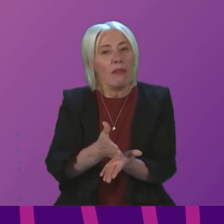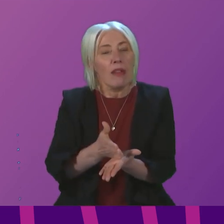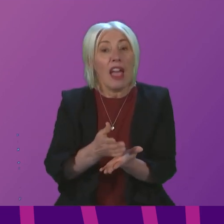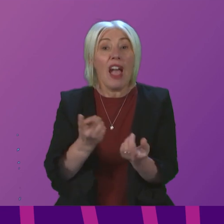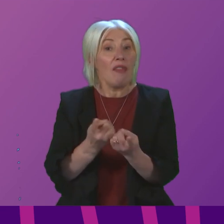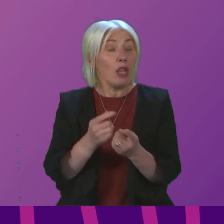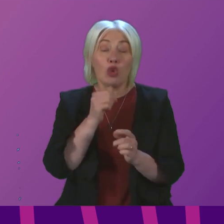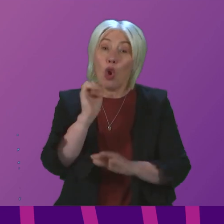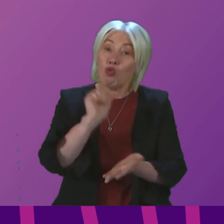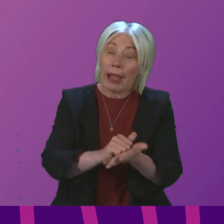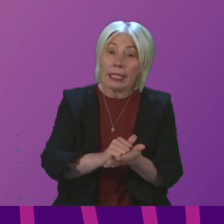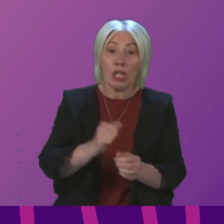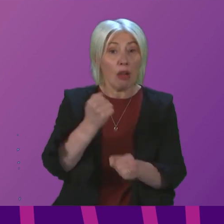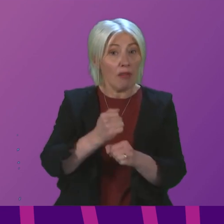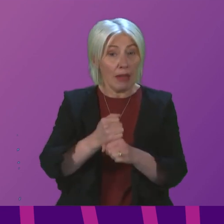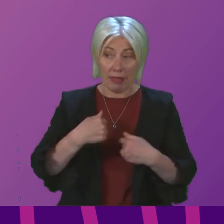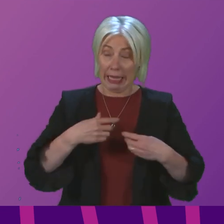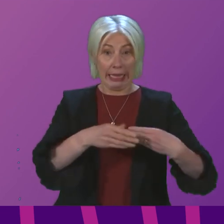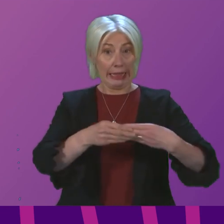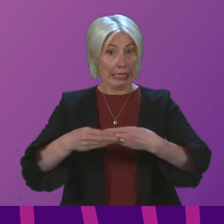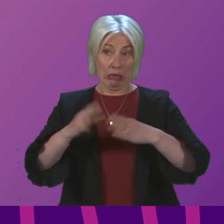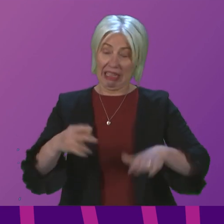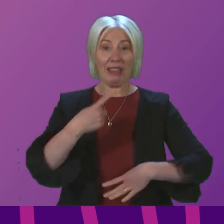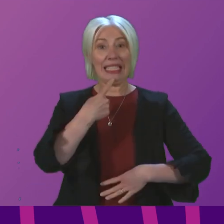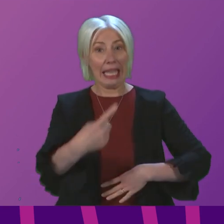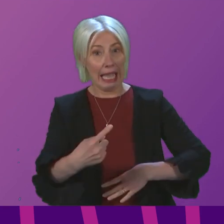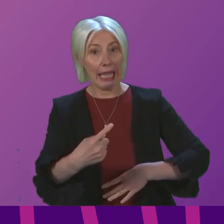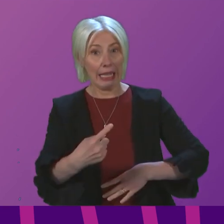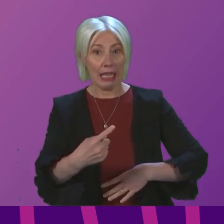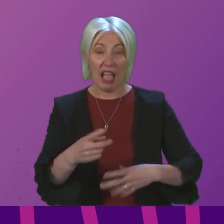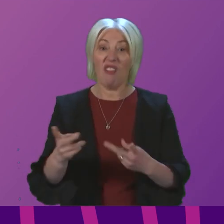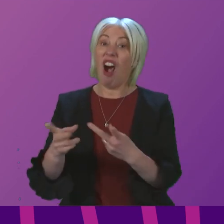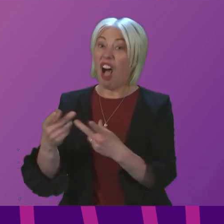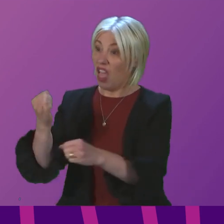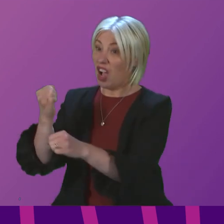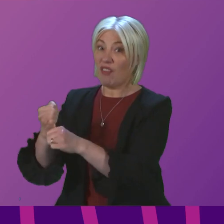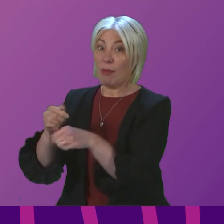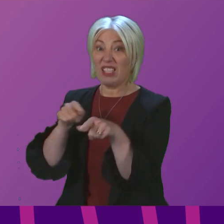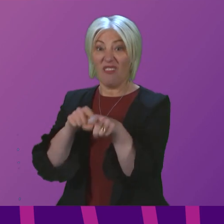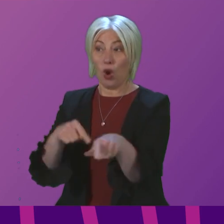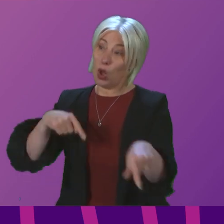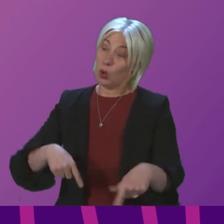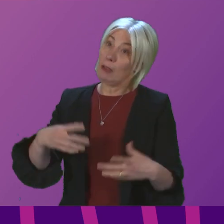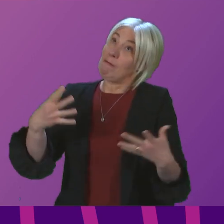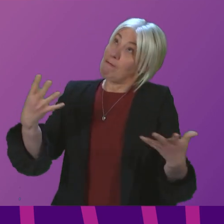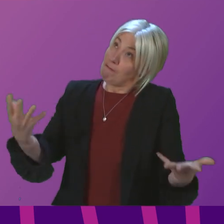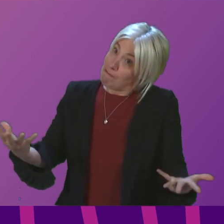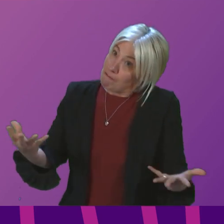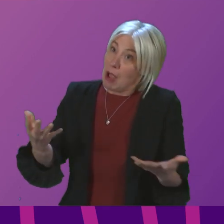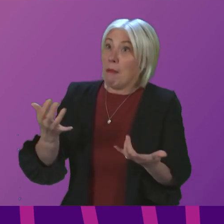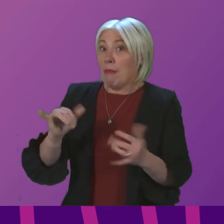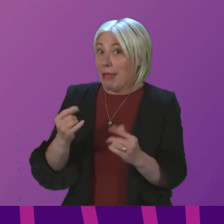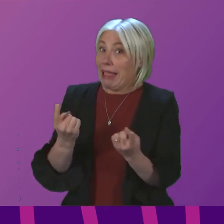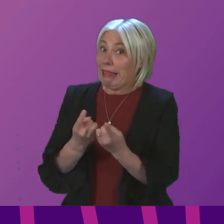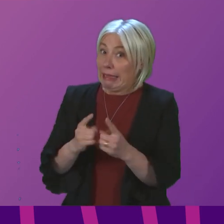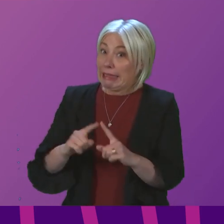don't go right in government, it is important that leaders say so. If only other governments followed the same principle, perhaps things might be a